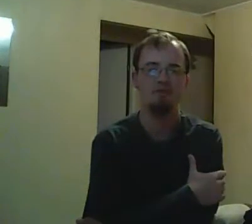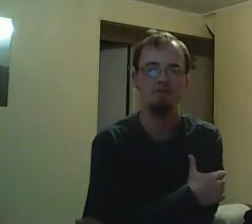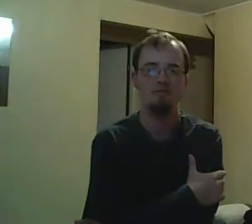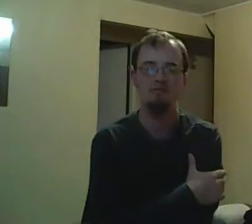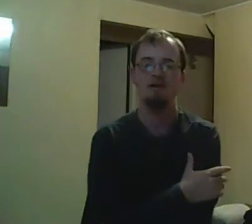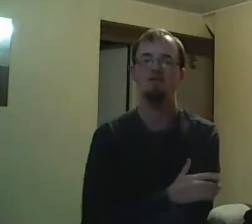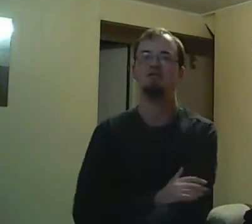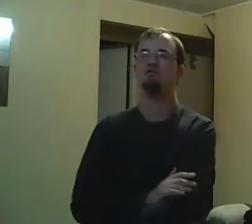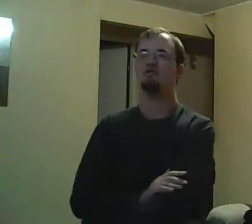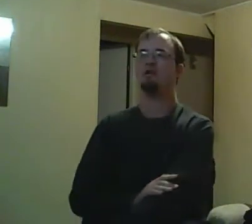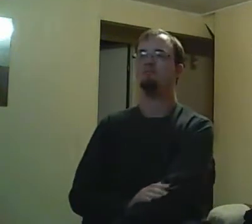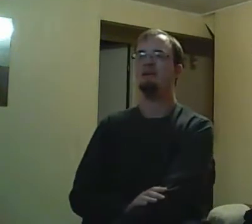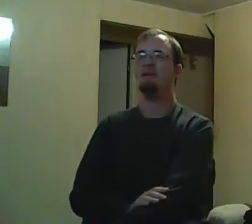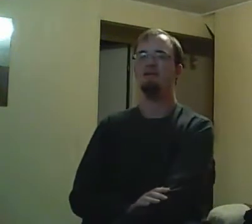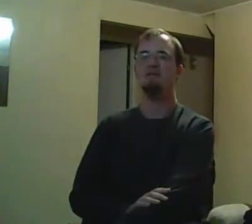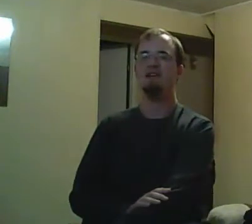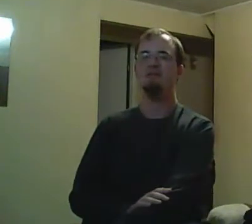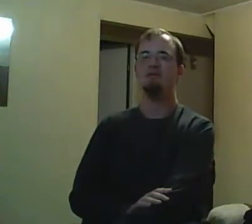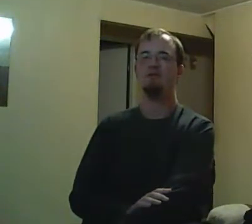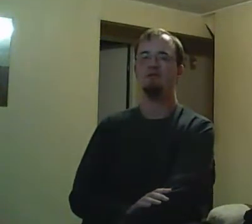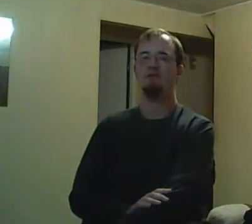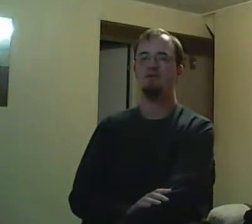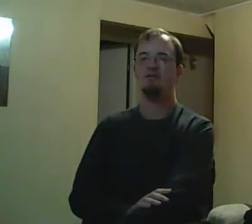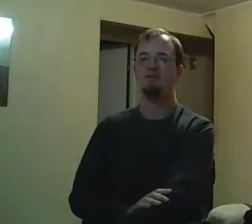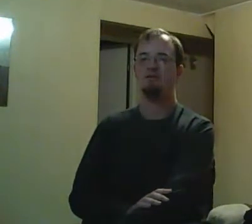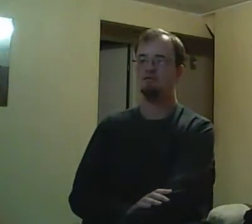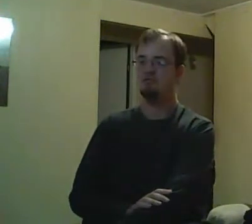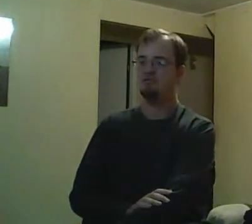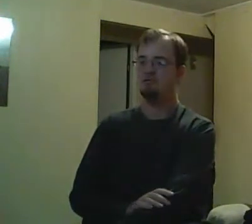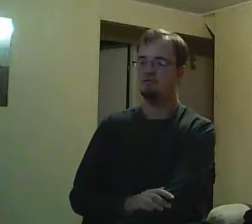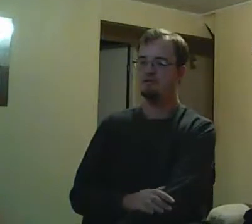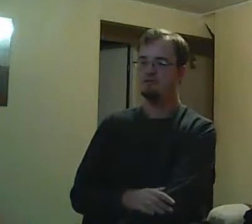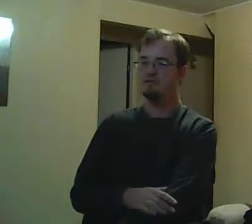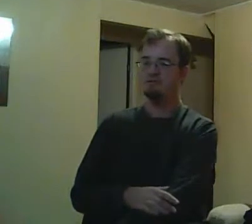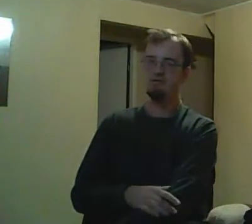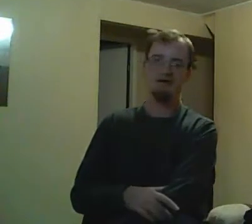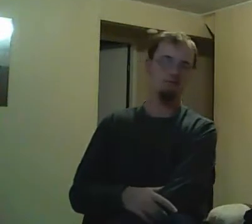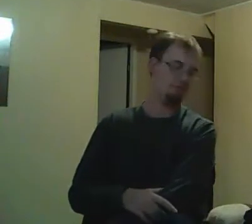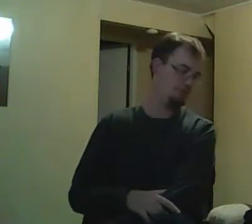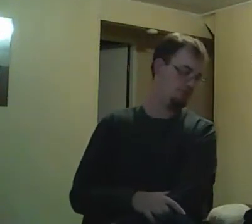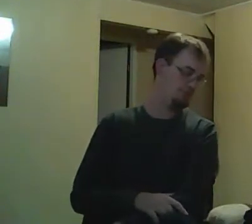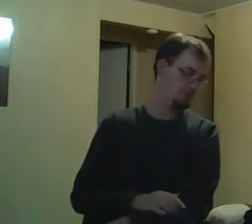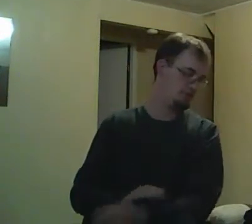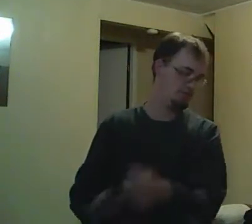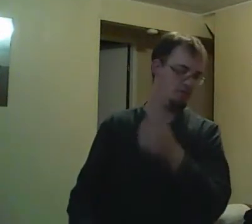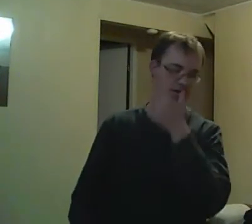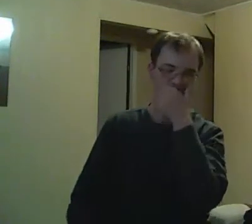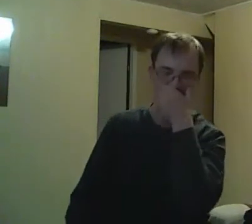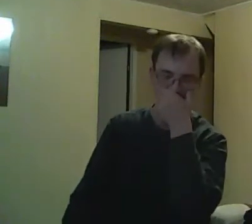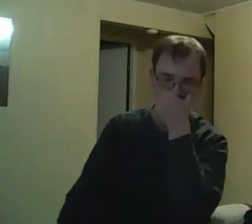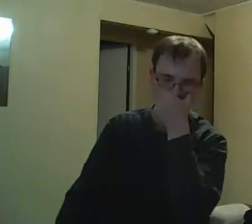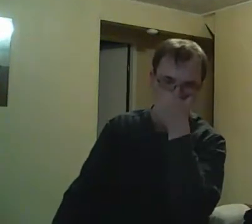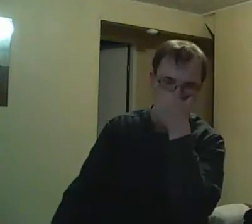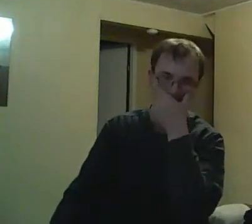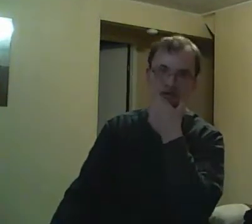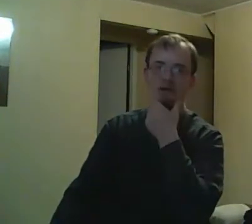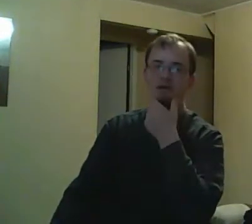that I have 700 students. How am I supposed to know that one of them would have had a gun? And he's right. When I noticed that, I'm like,